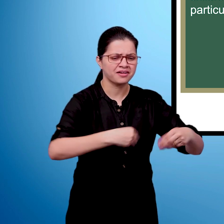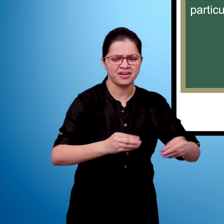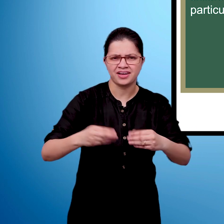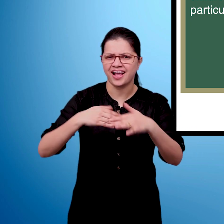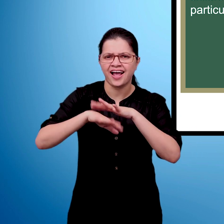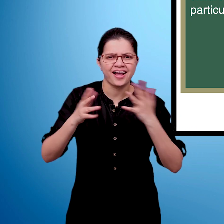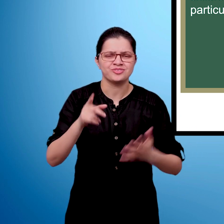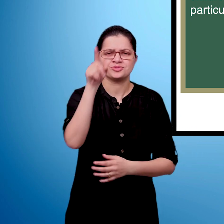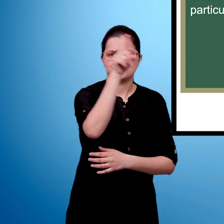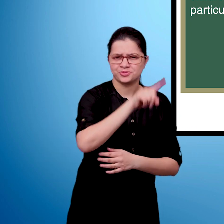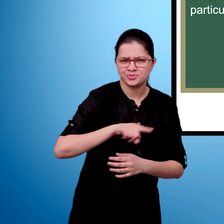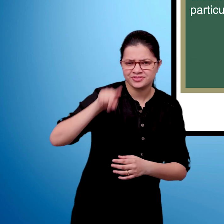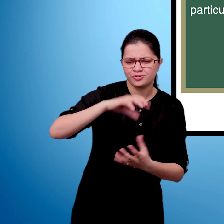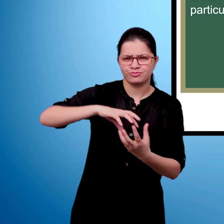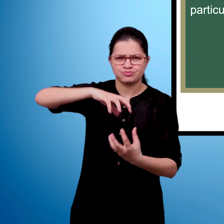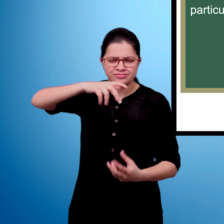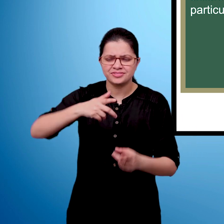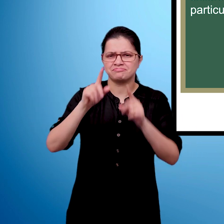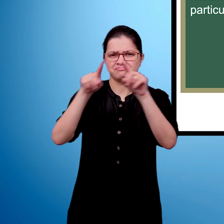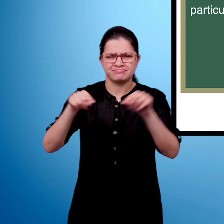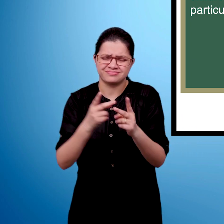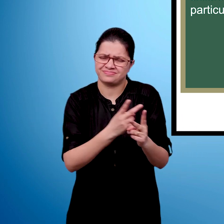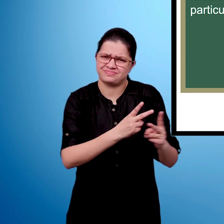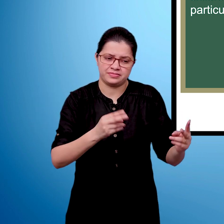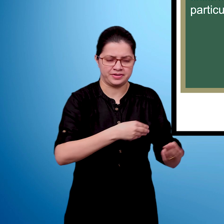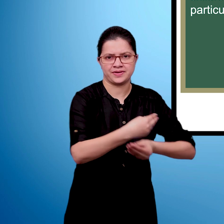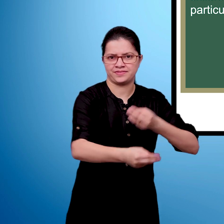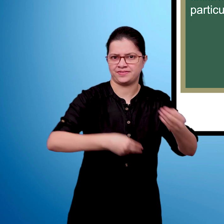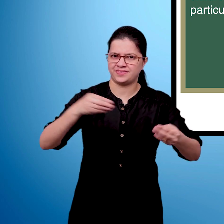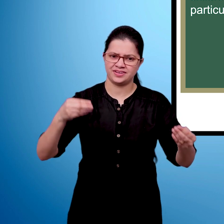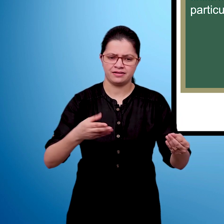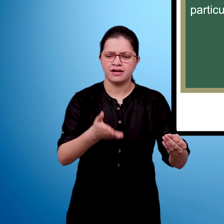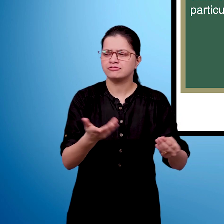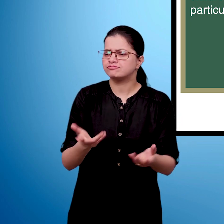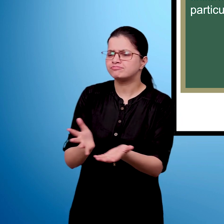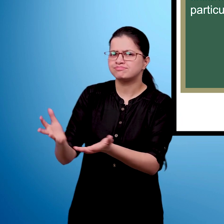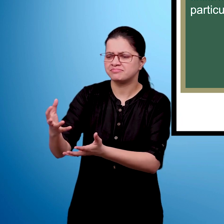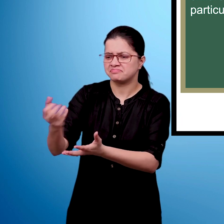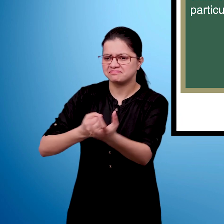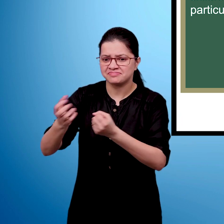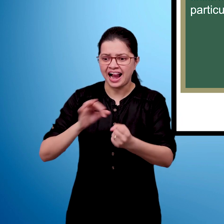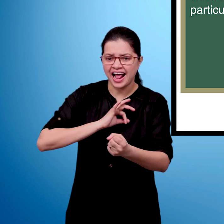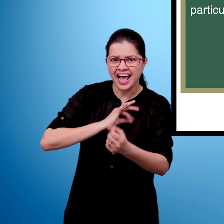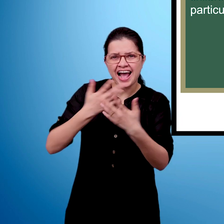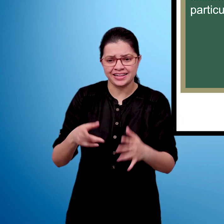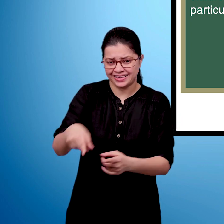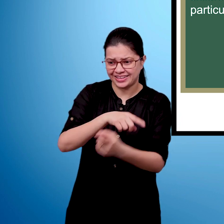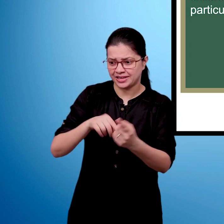shape to each group and ask children to bring two different used or waste objects similar to the